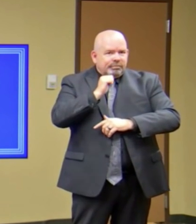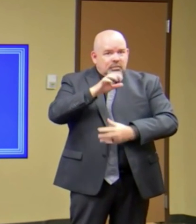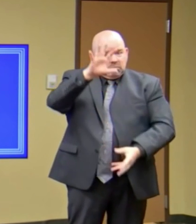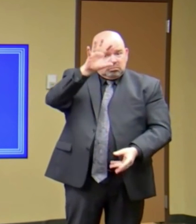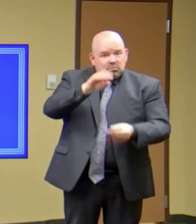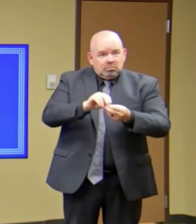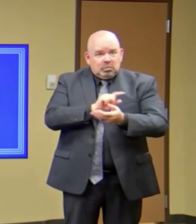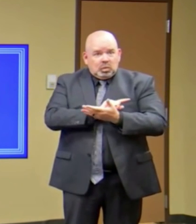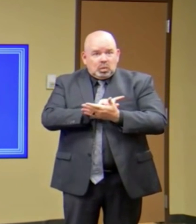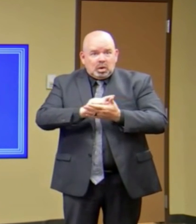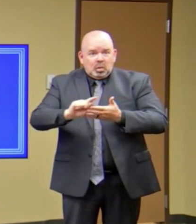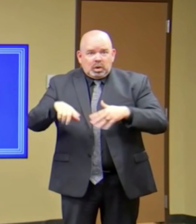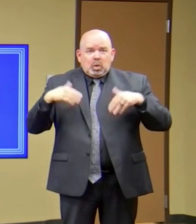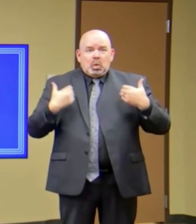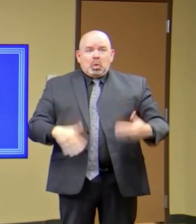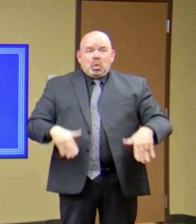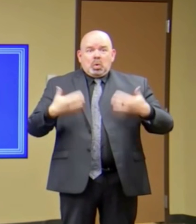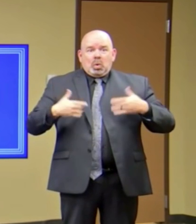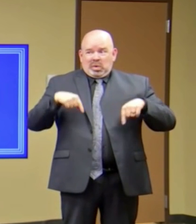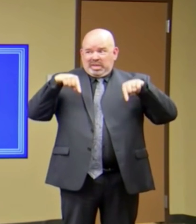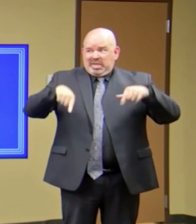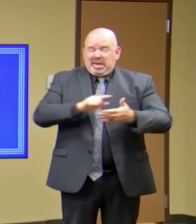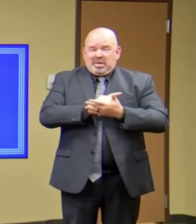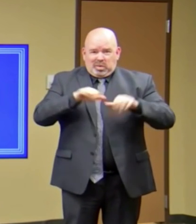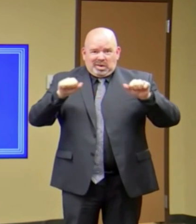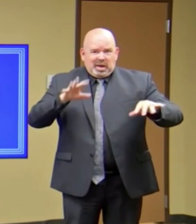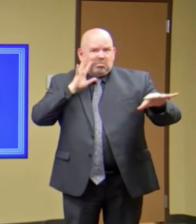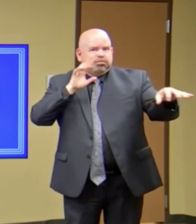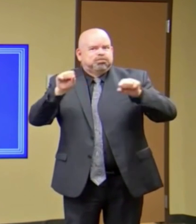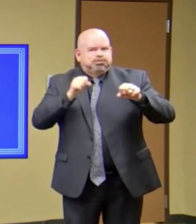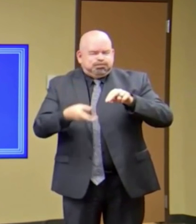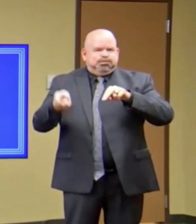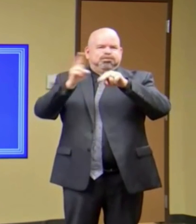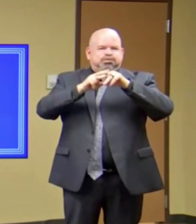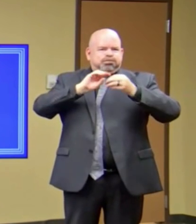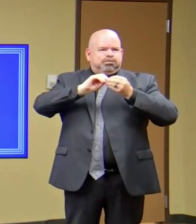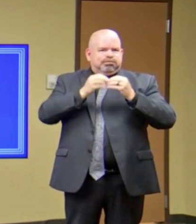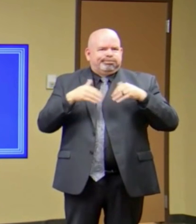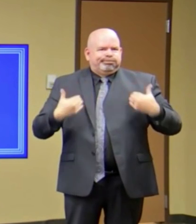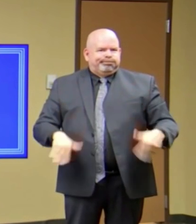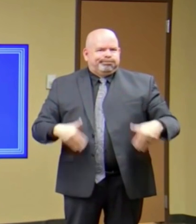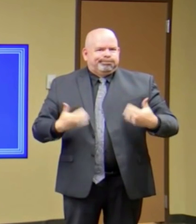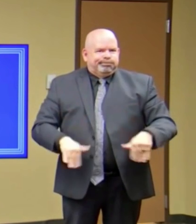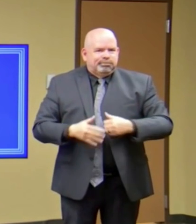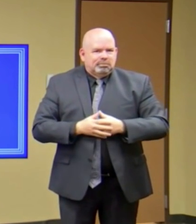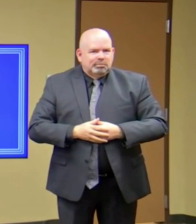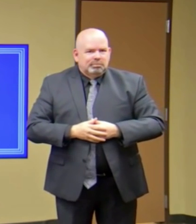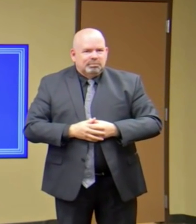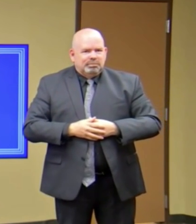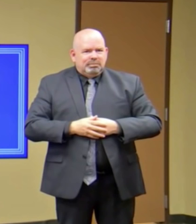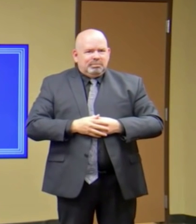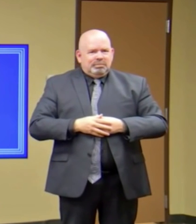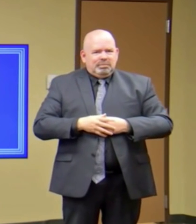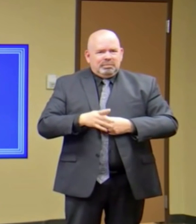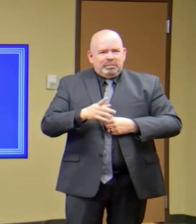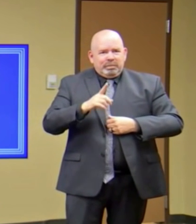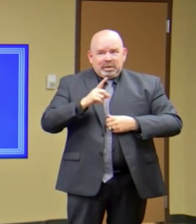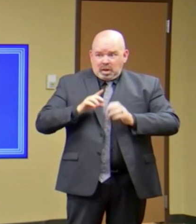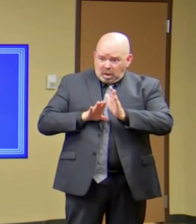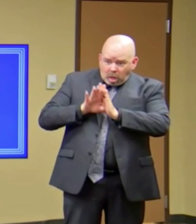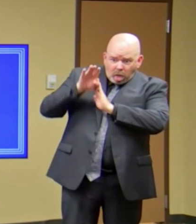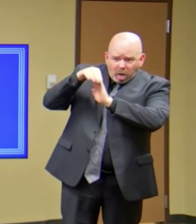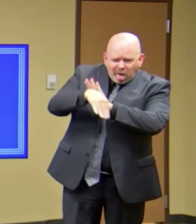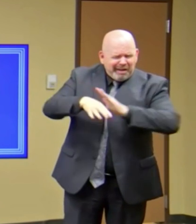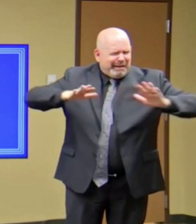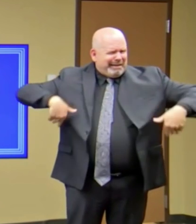So that's where we are. So clearly, that is not two weeks of decline, right? Even if we